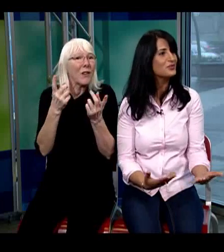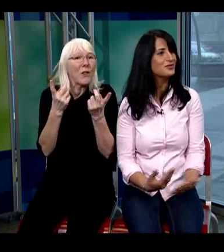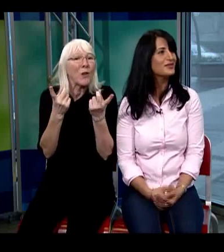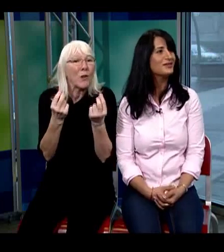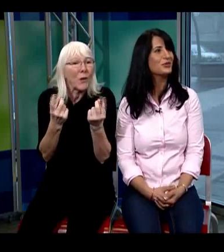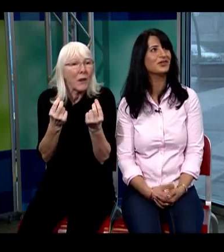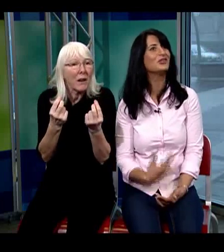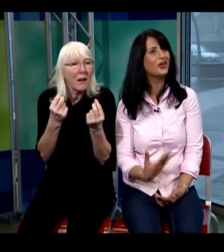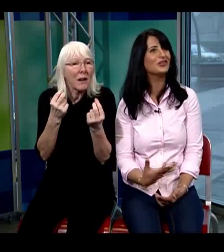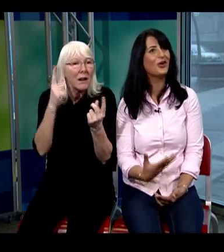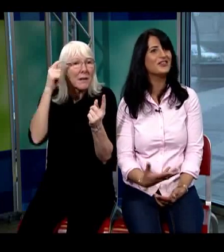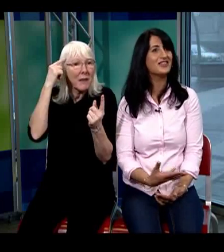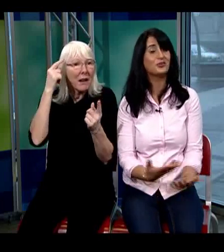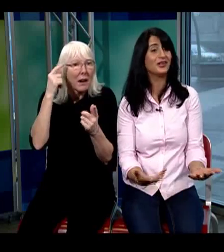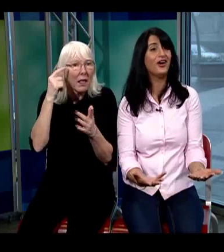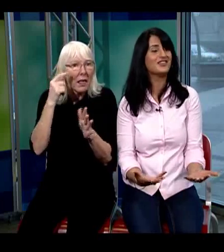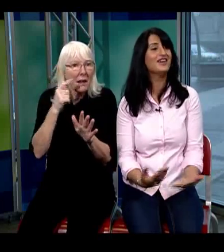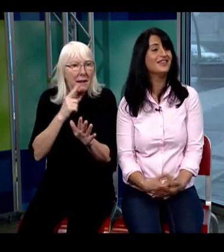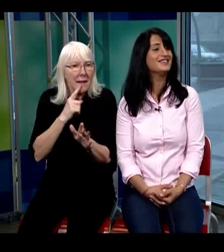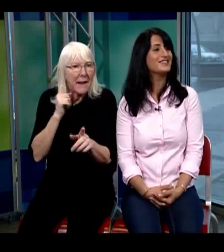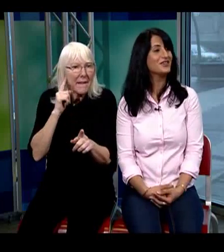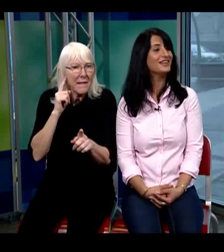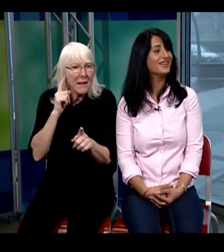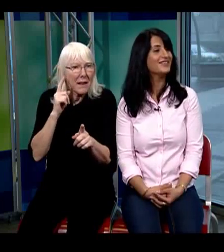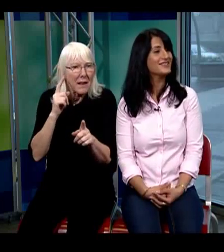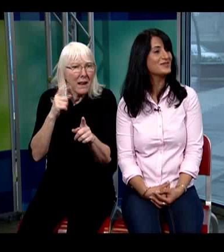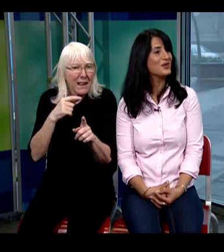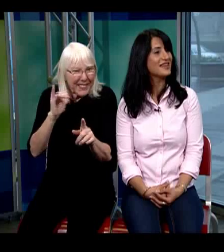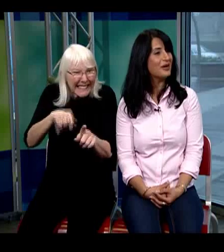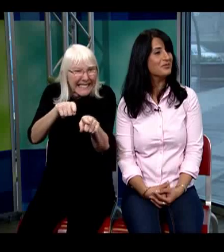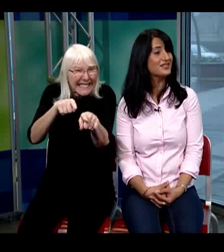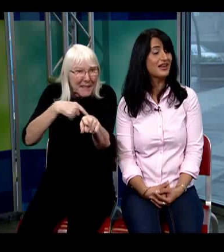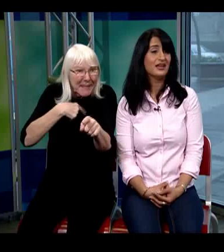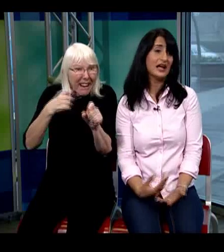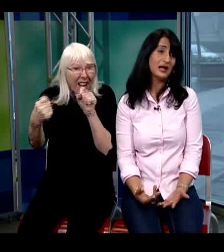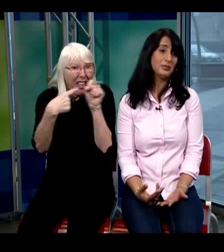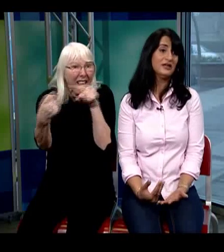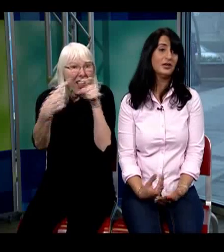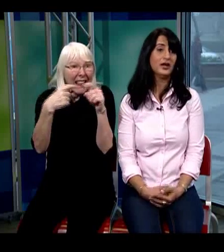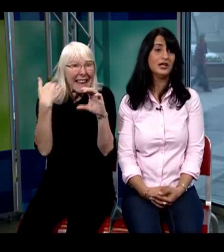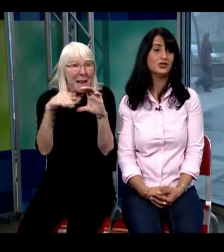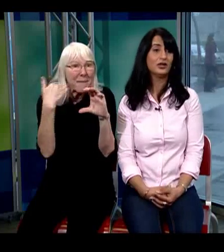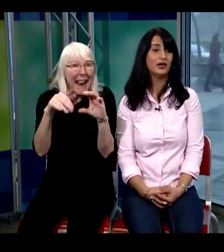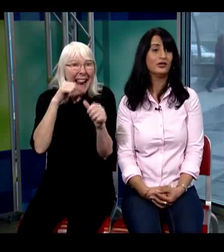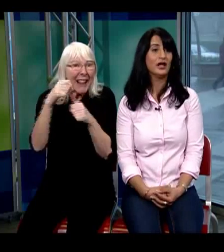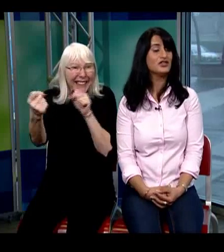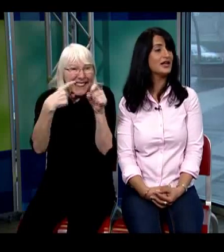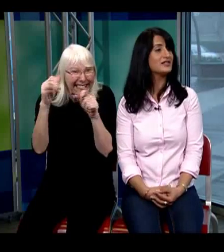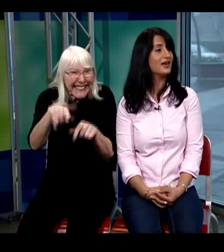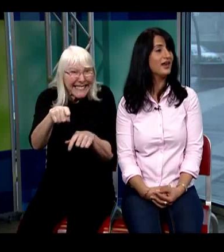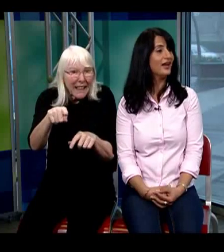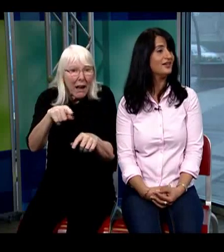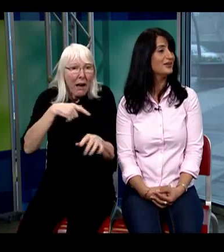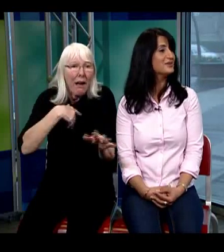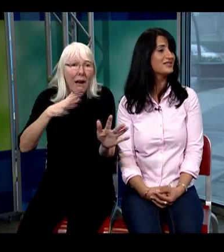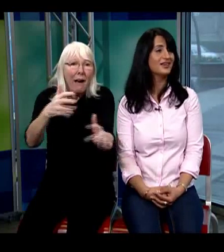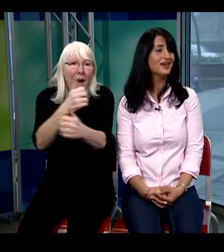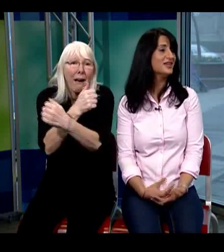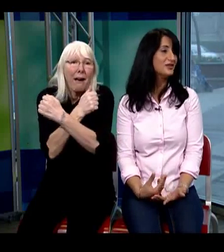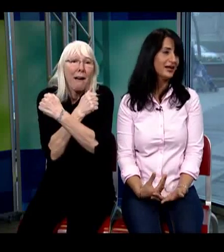wouldn't would could not acknowledge that oh my gosh this is really this is what's happened i believe they went he took her out for lunch that day and he was he's very